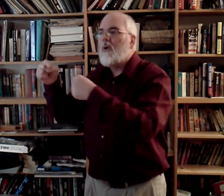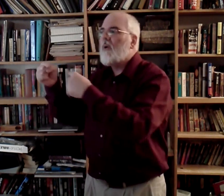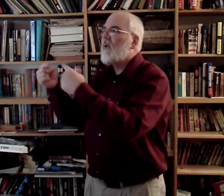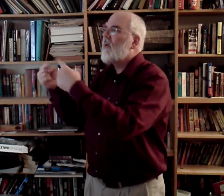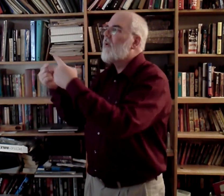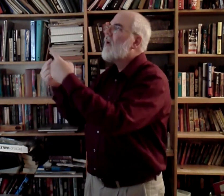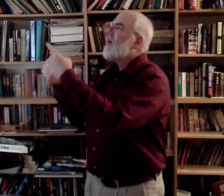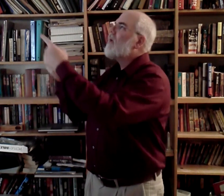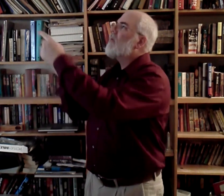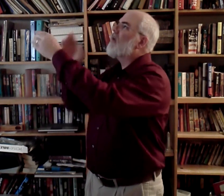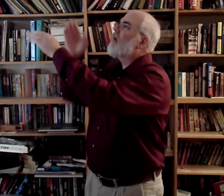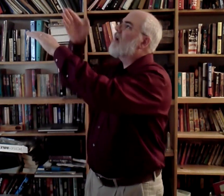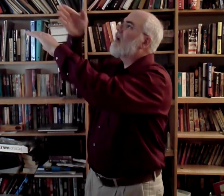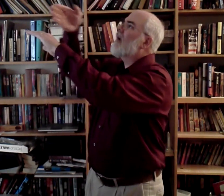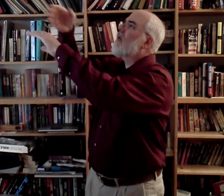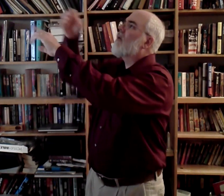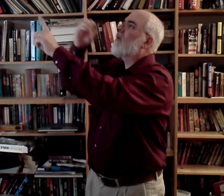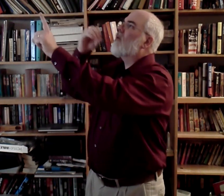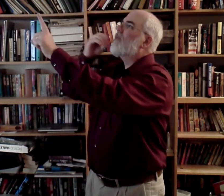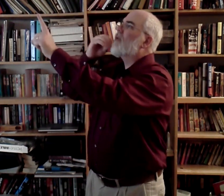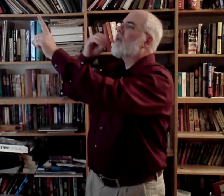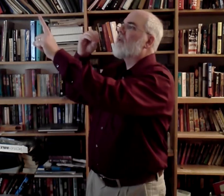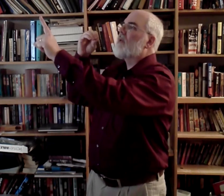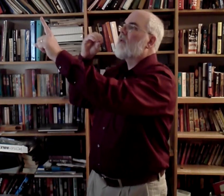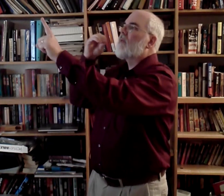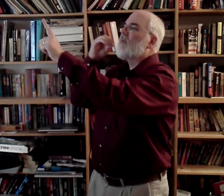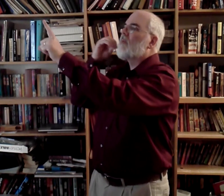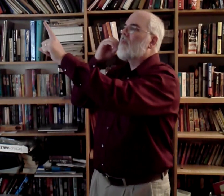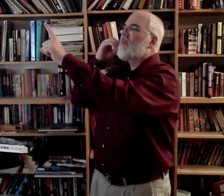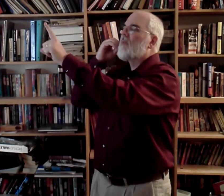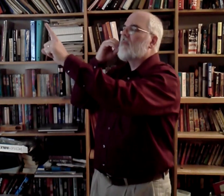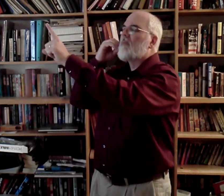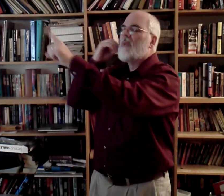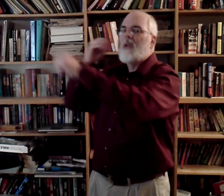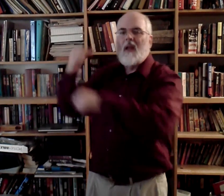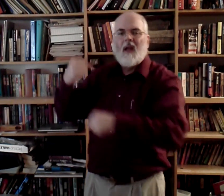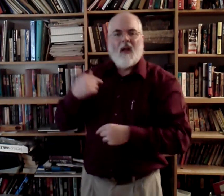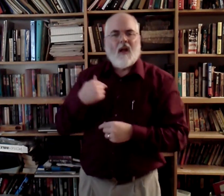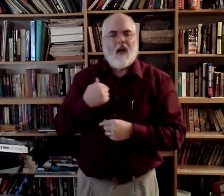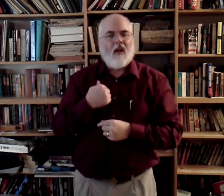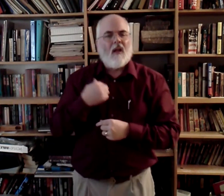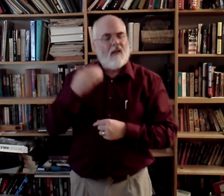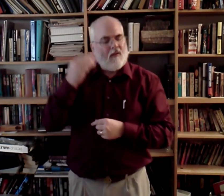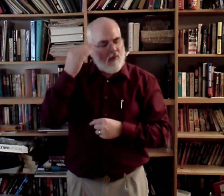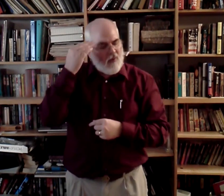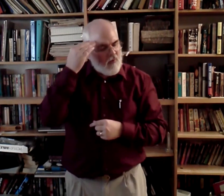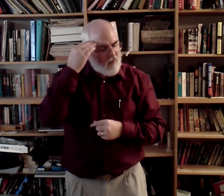over home. I know